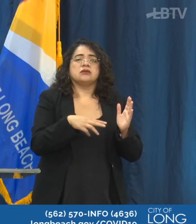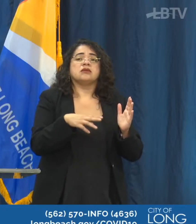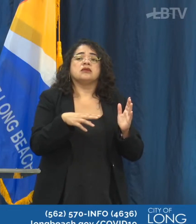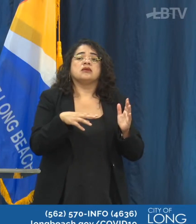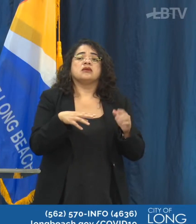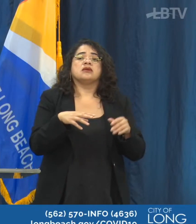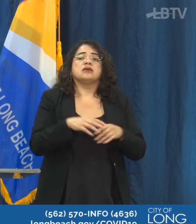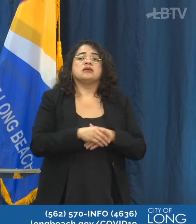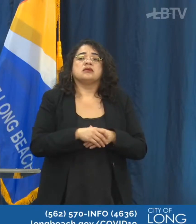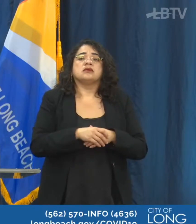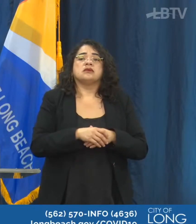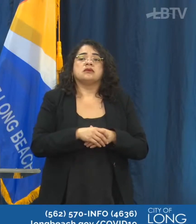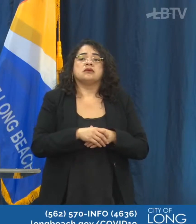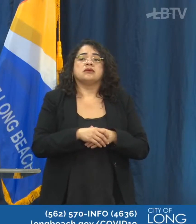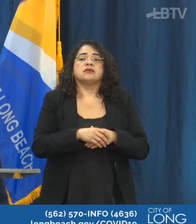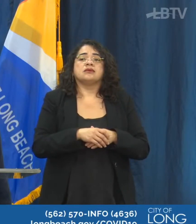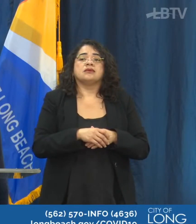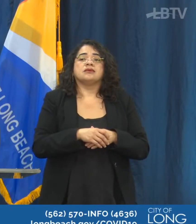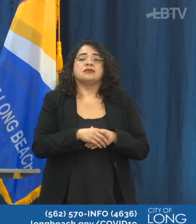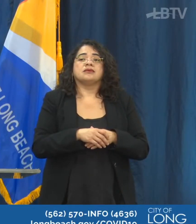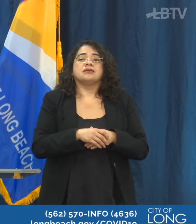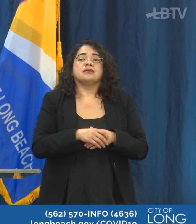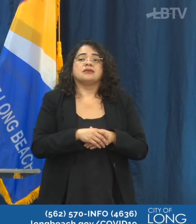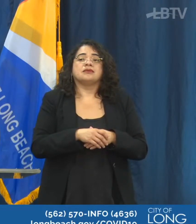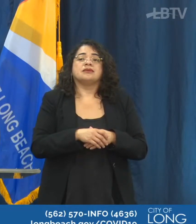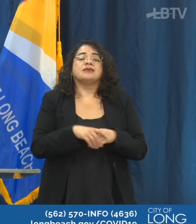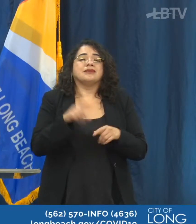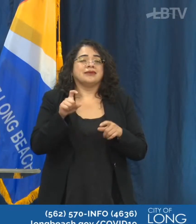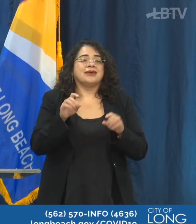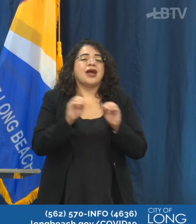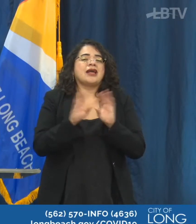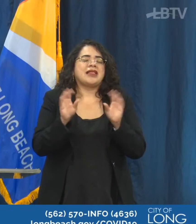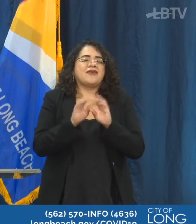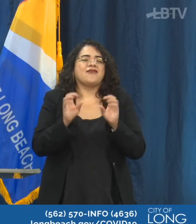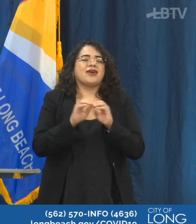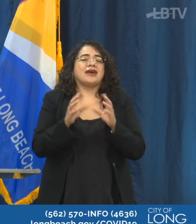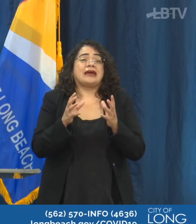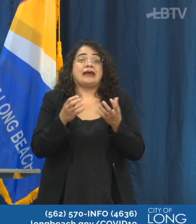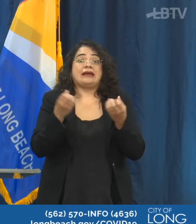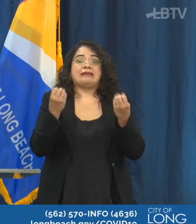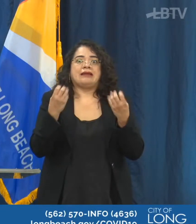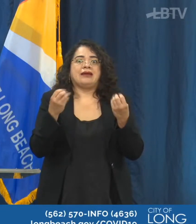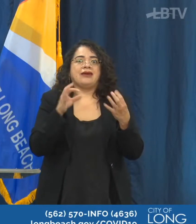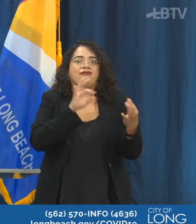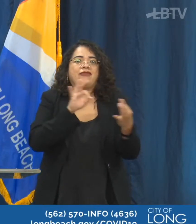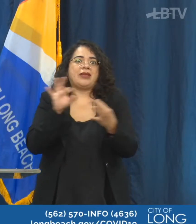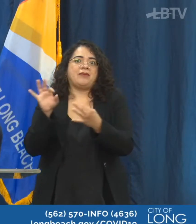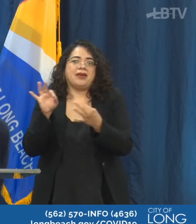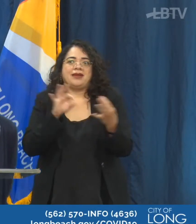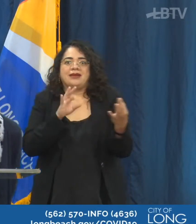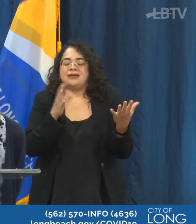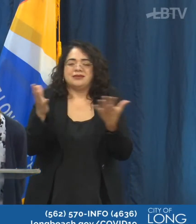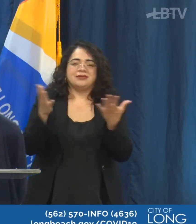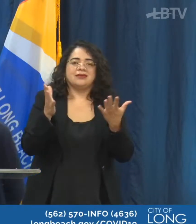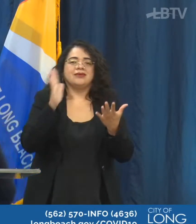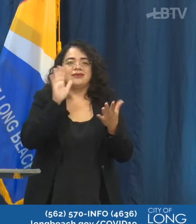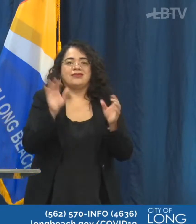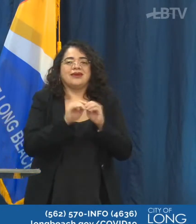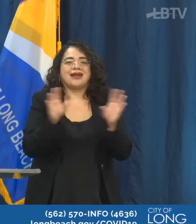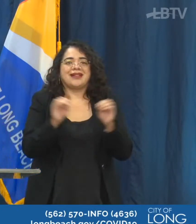terms of, I'm sorry, we need to clarify on that. There's a lot of different feedback going on just at this moment. Thanks.